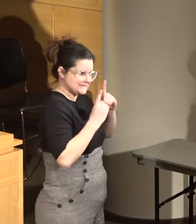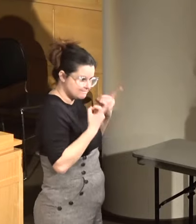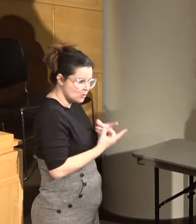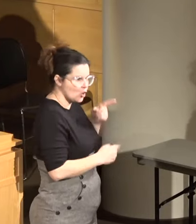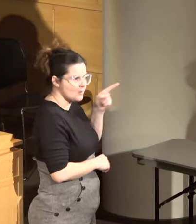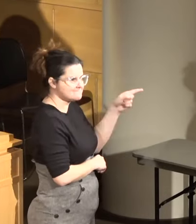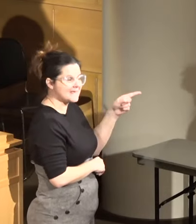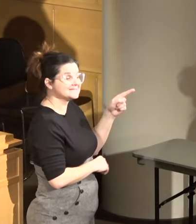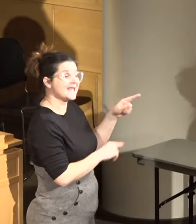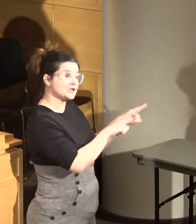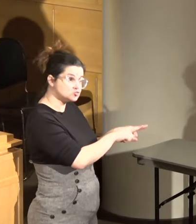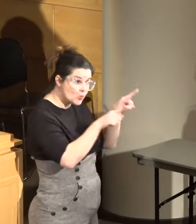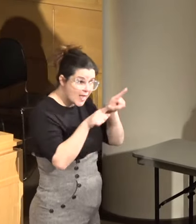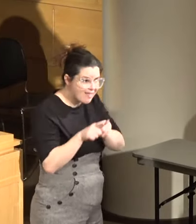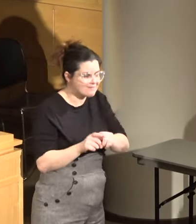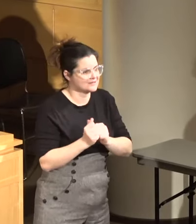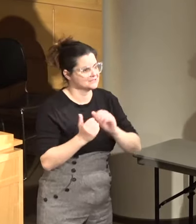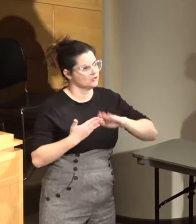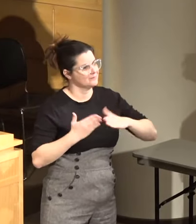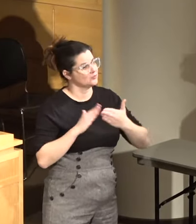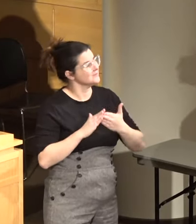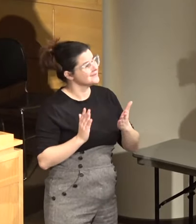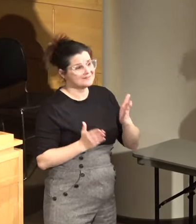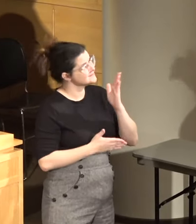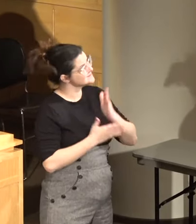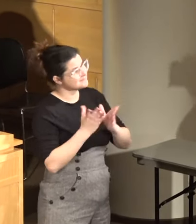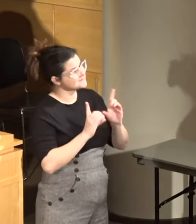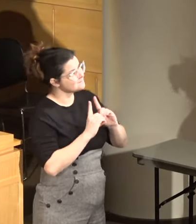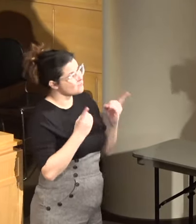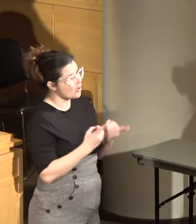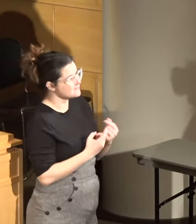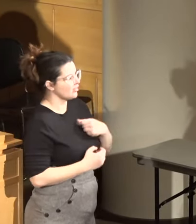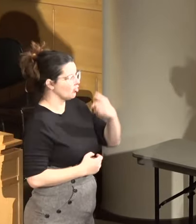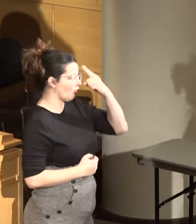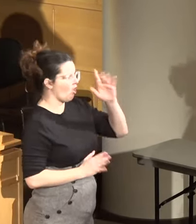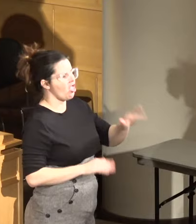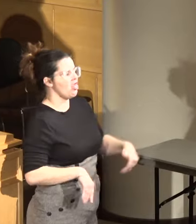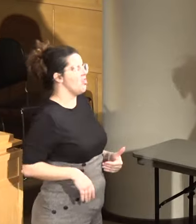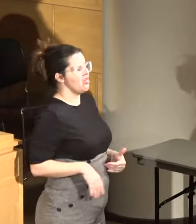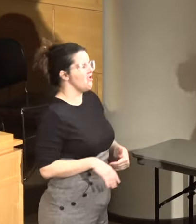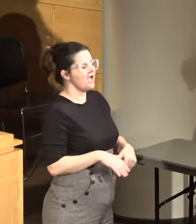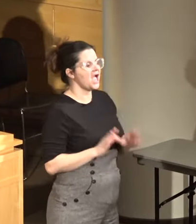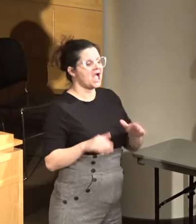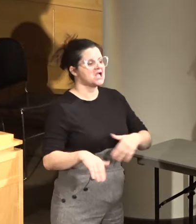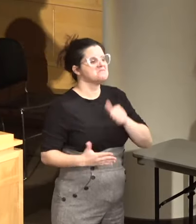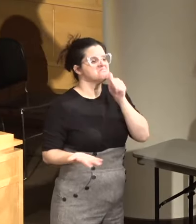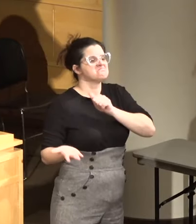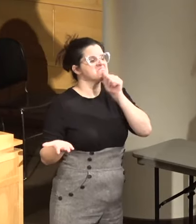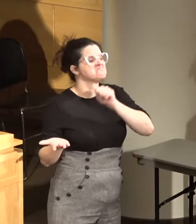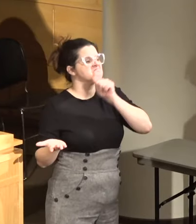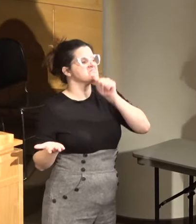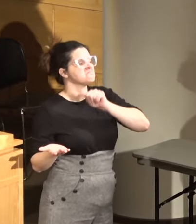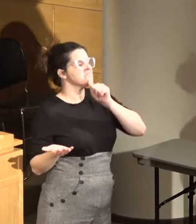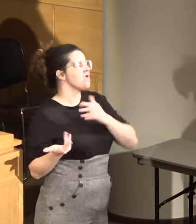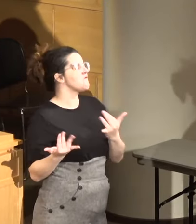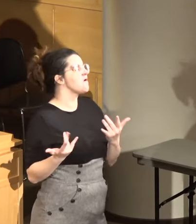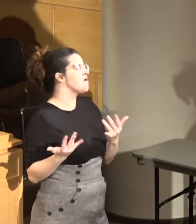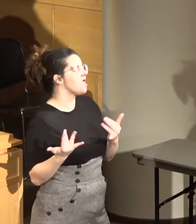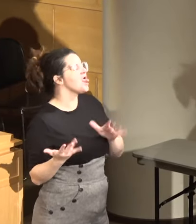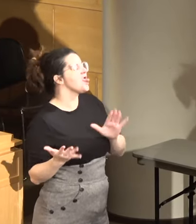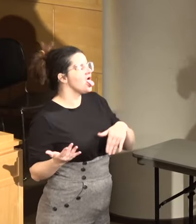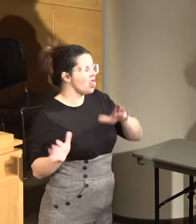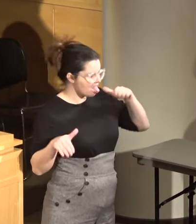as well as the community. Because there's some departments that just think that they can wait us all out, right? I know